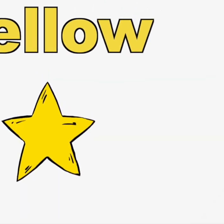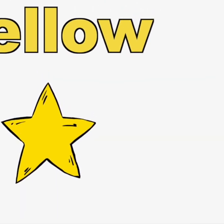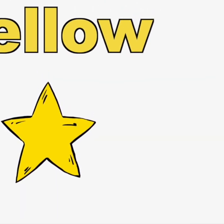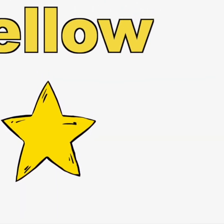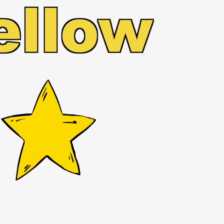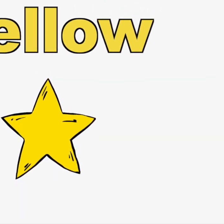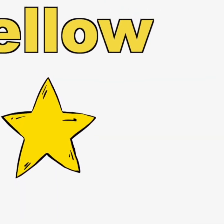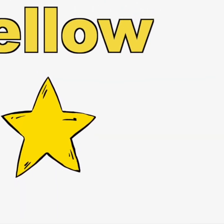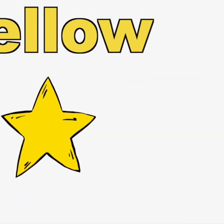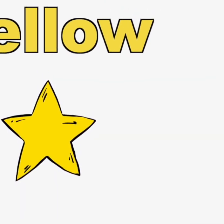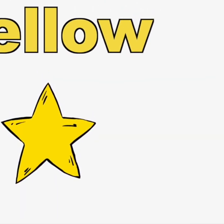Yellow